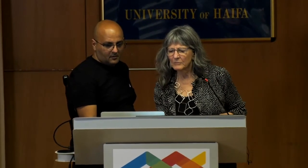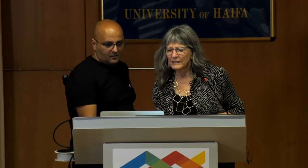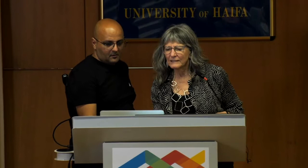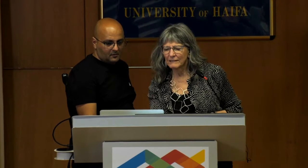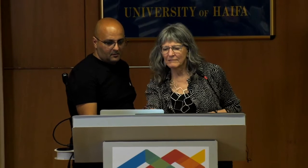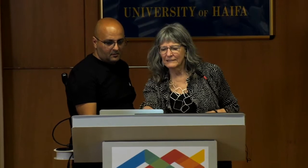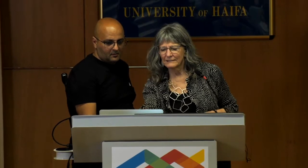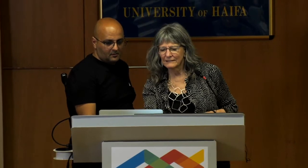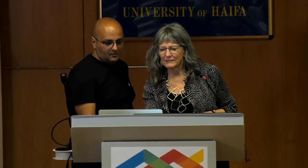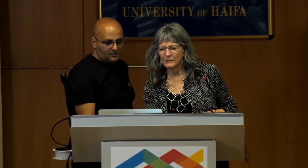and how do do that